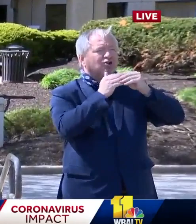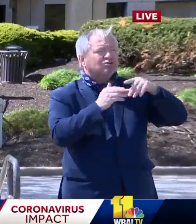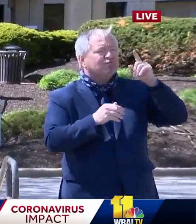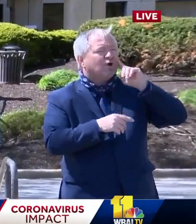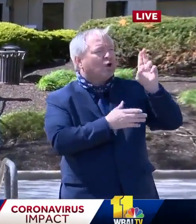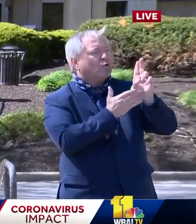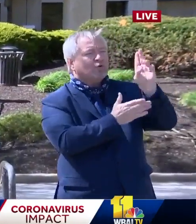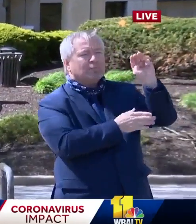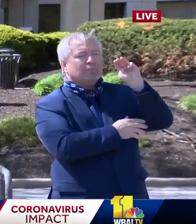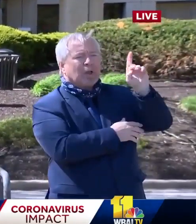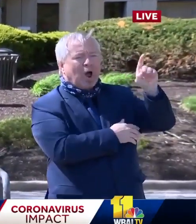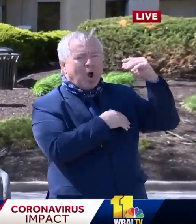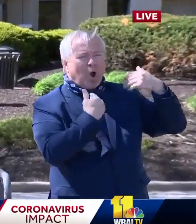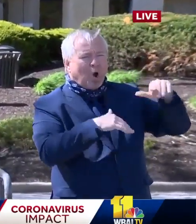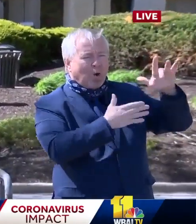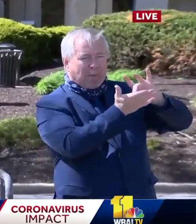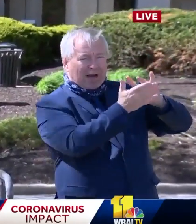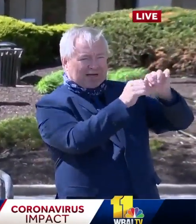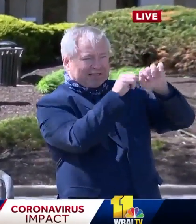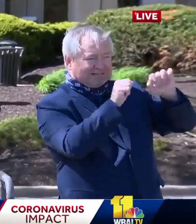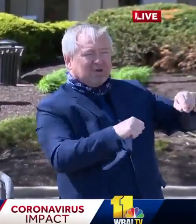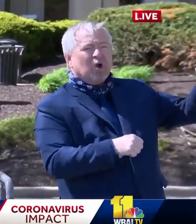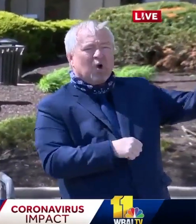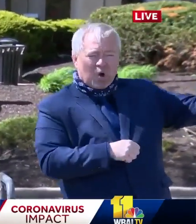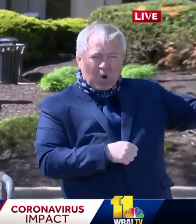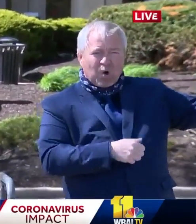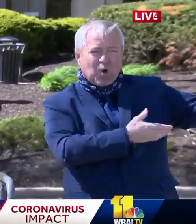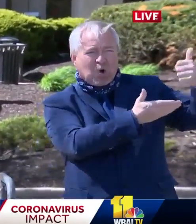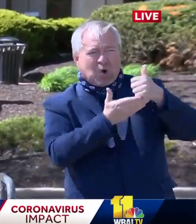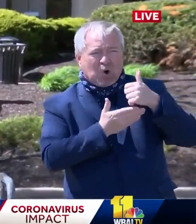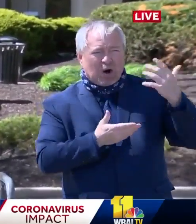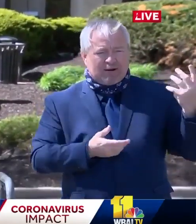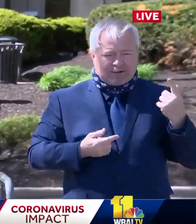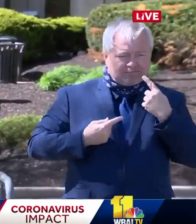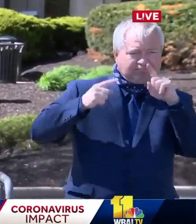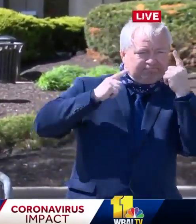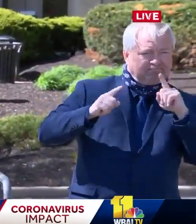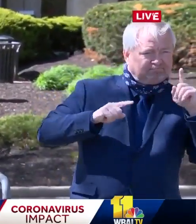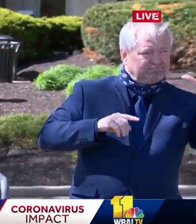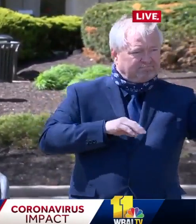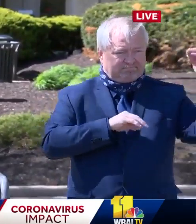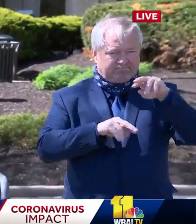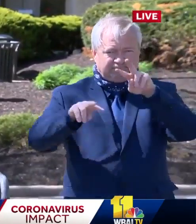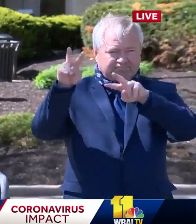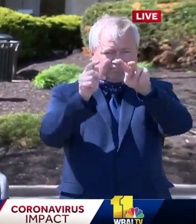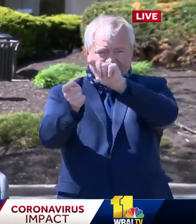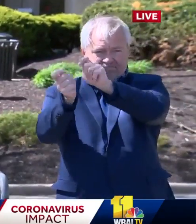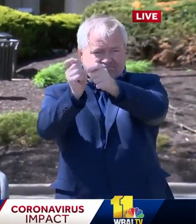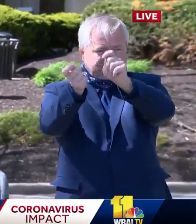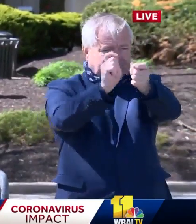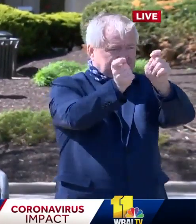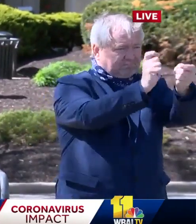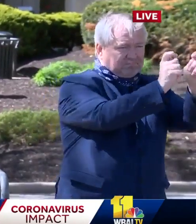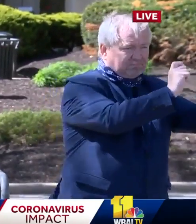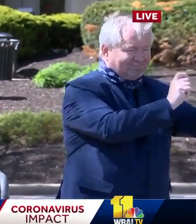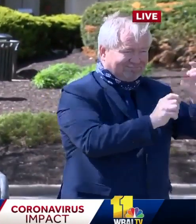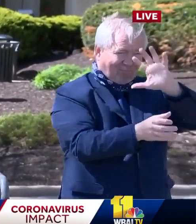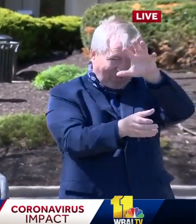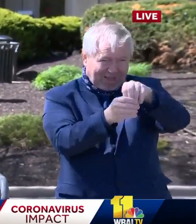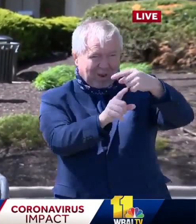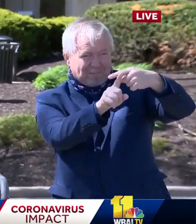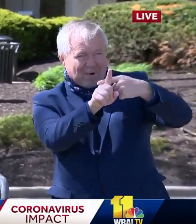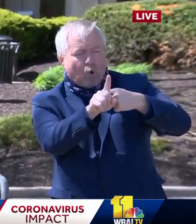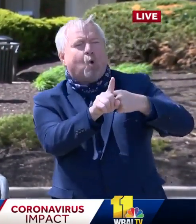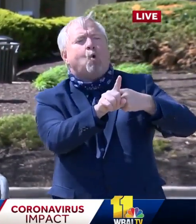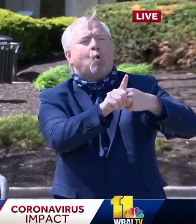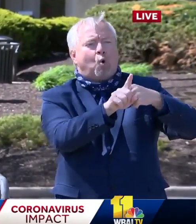capital region medical center system. Uh, we were able to accomplish that today. And today represents, uh, a step forward